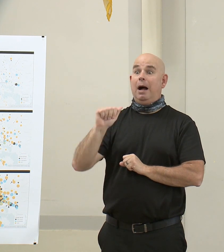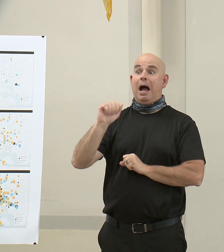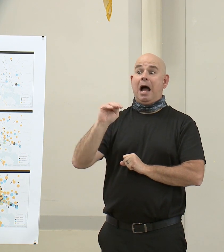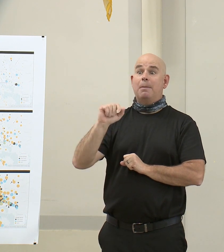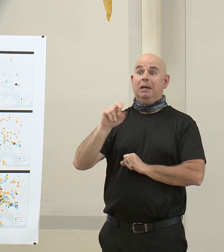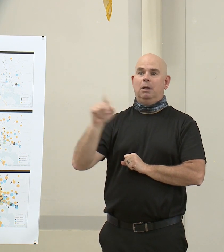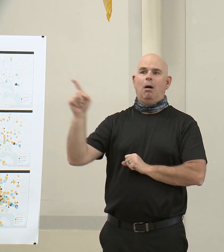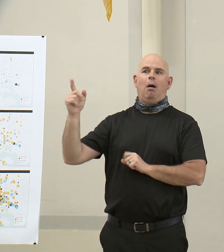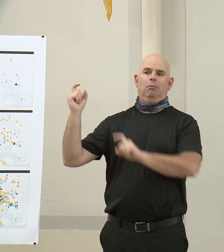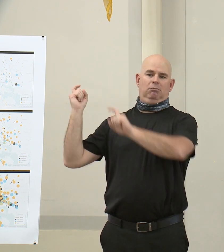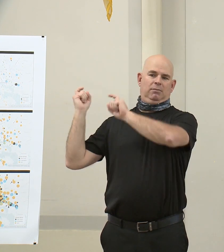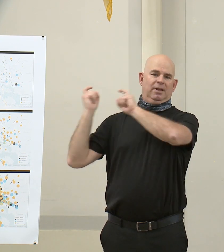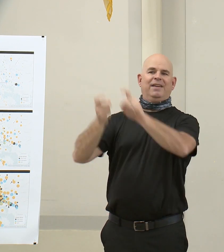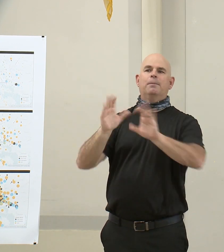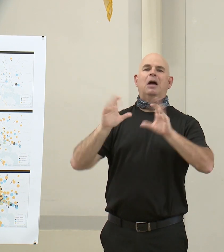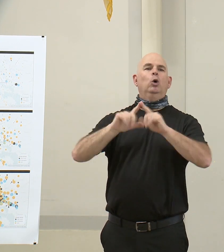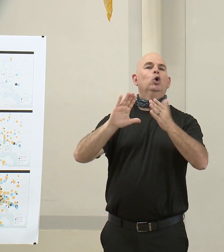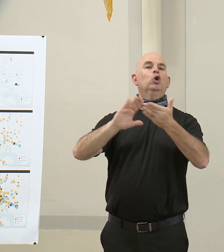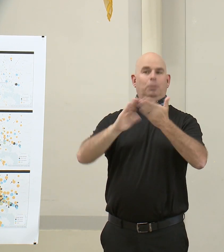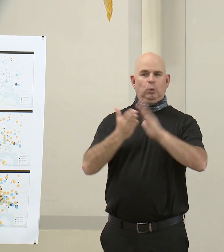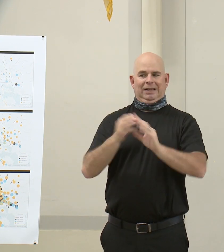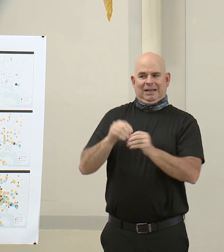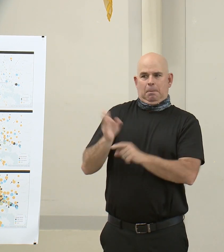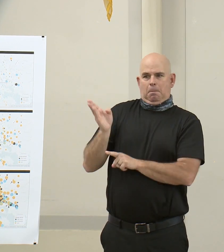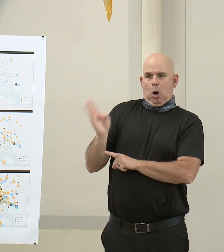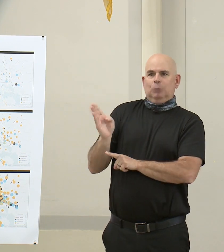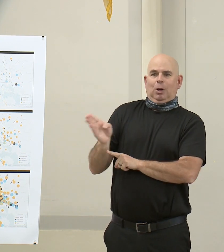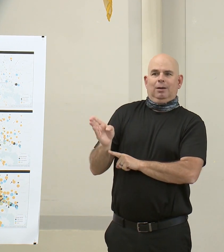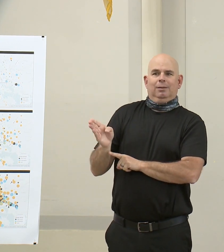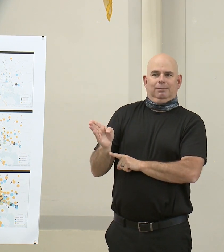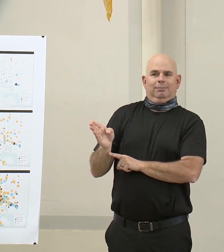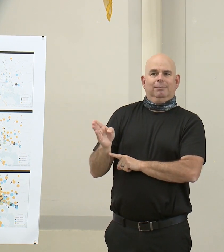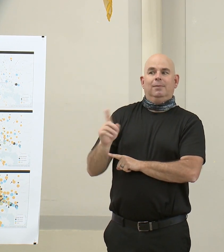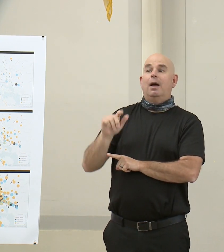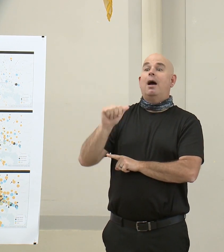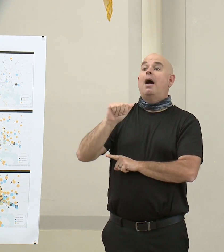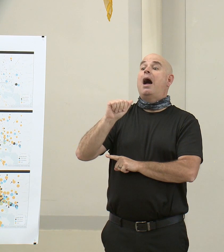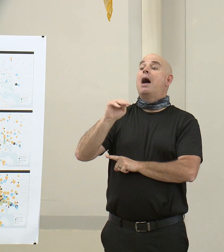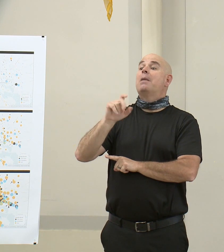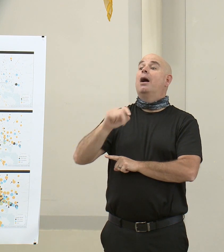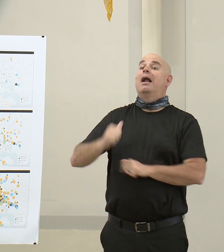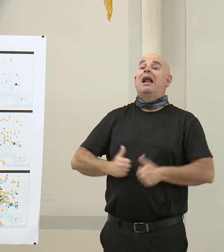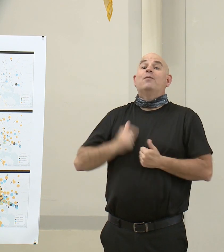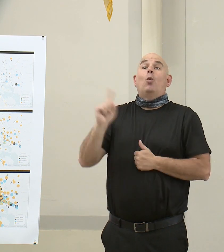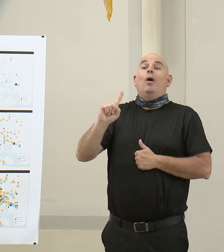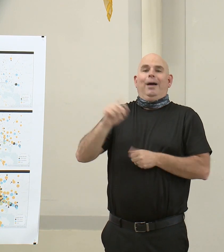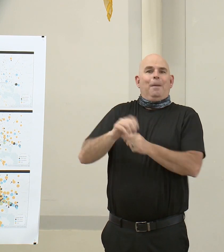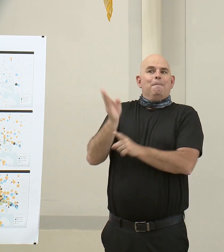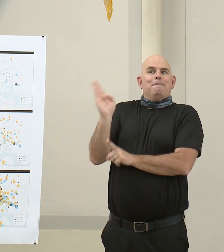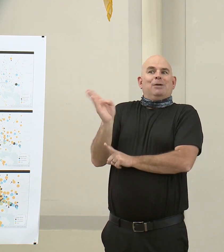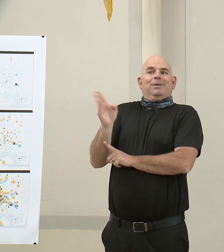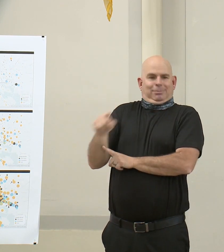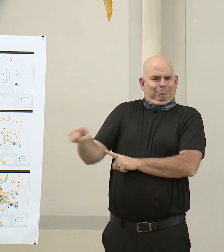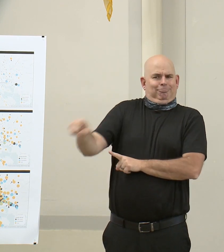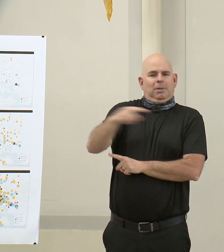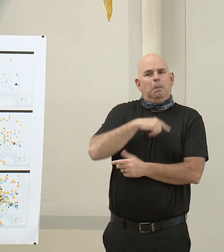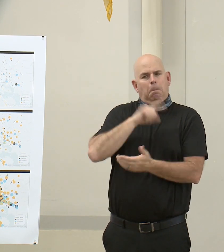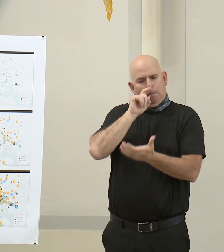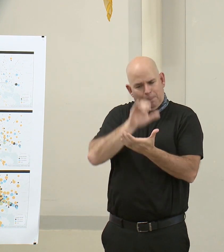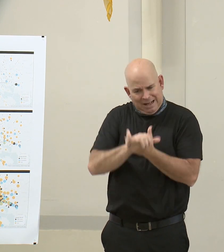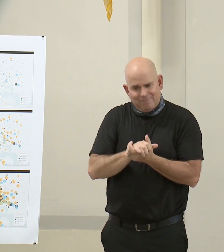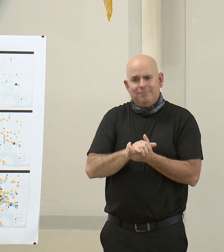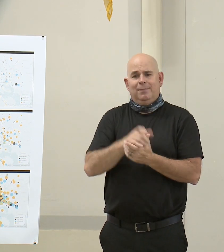where our associates live and work. We believe that every member of the Baltimore community deserves